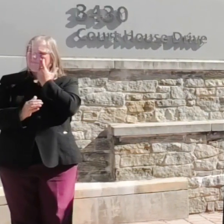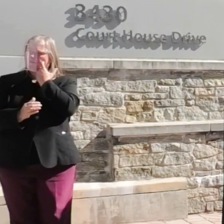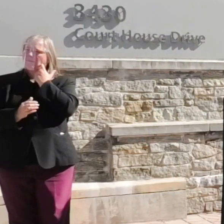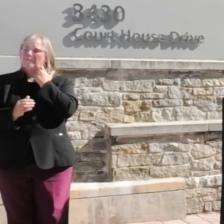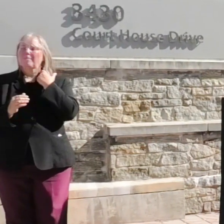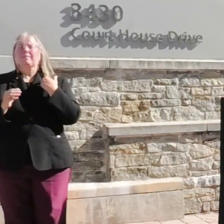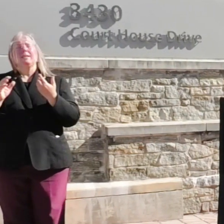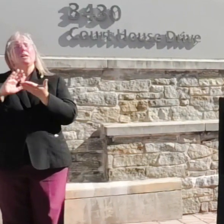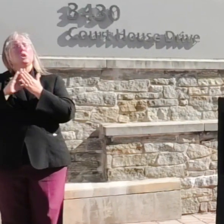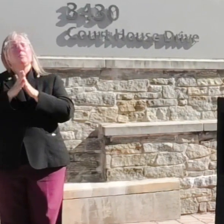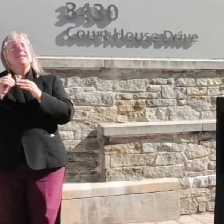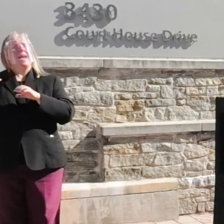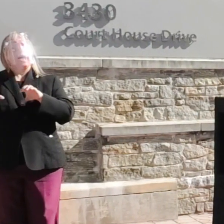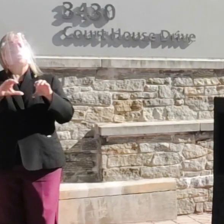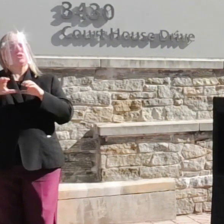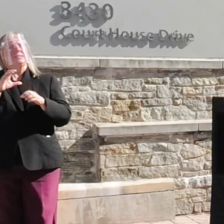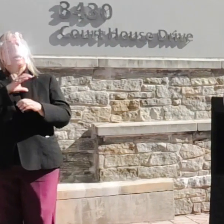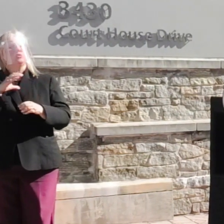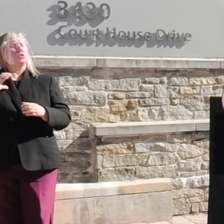Community Action Council